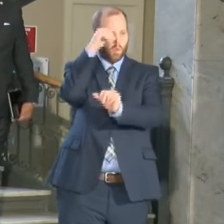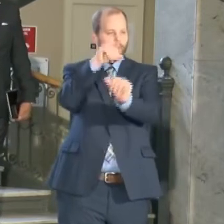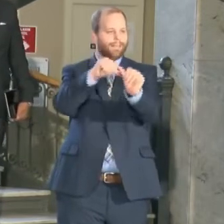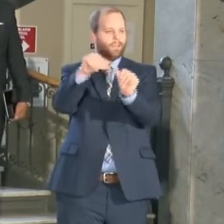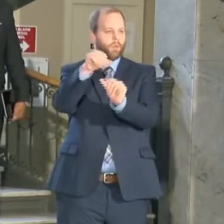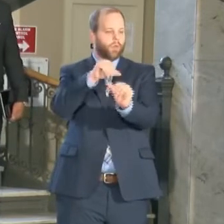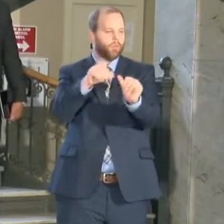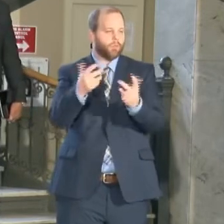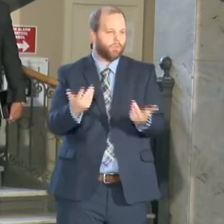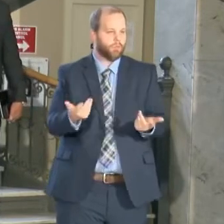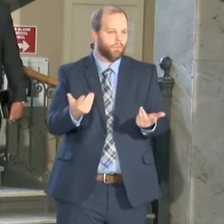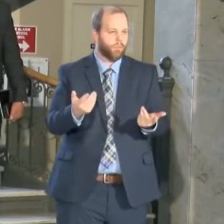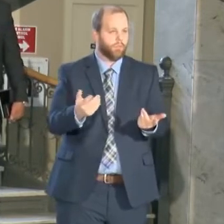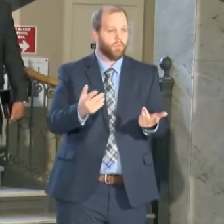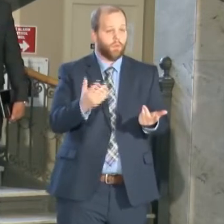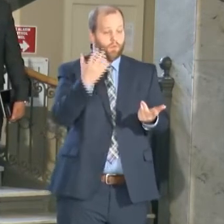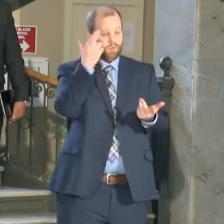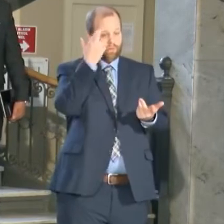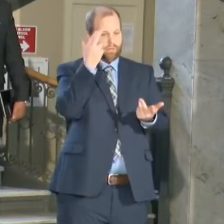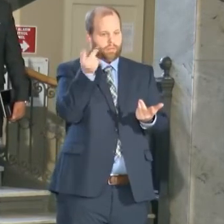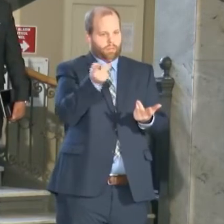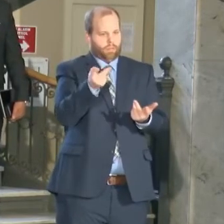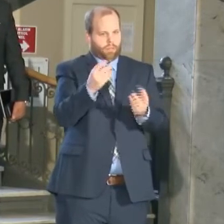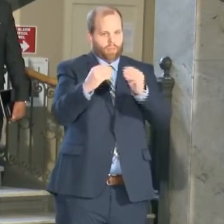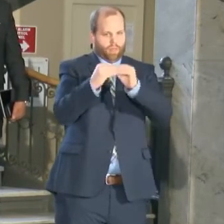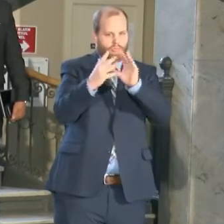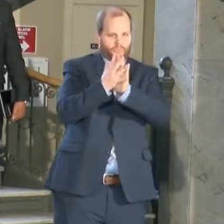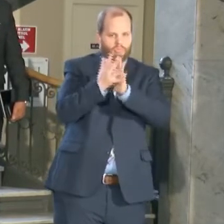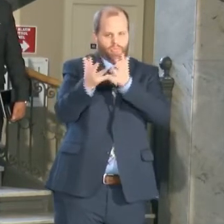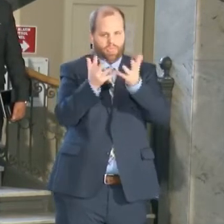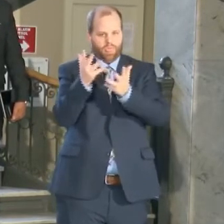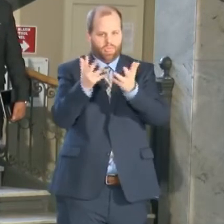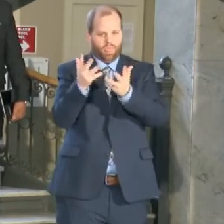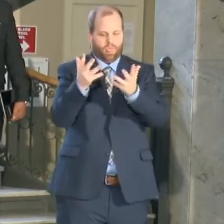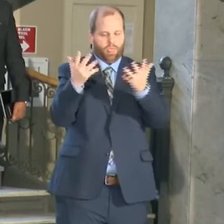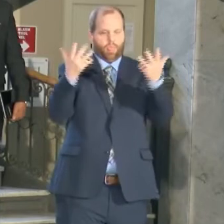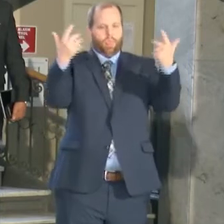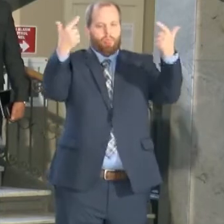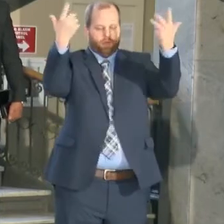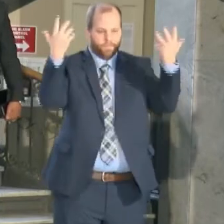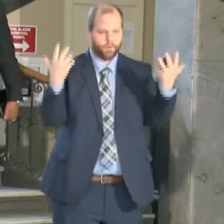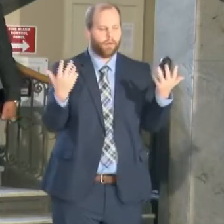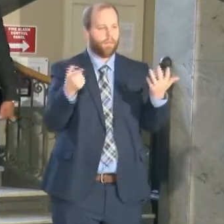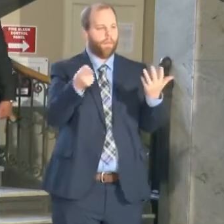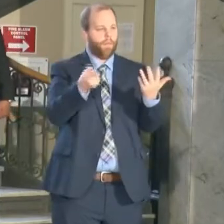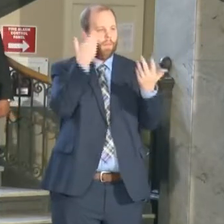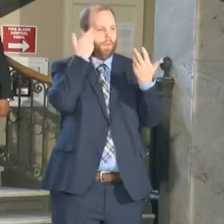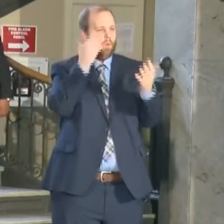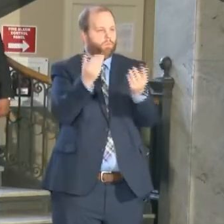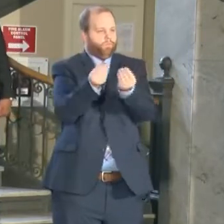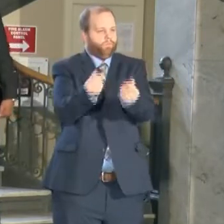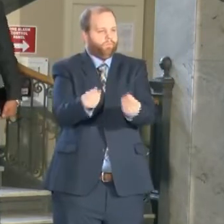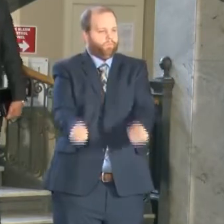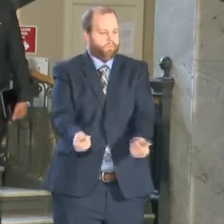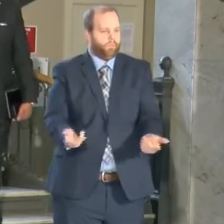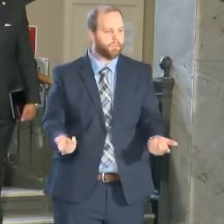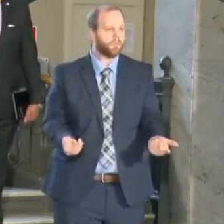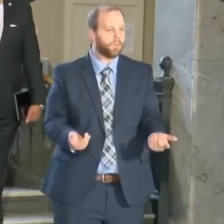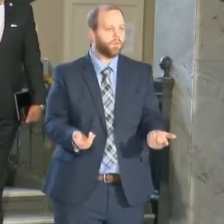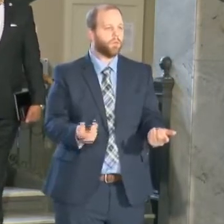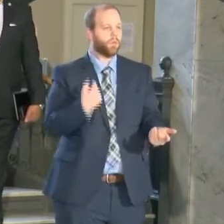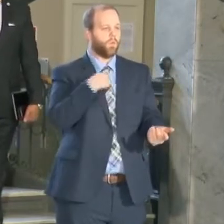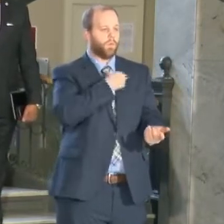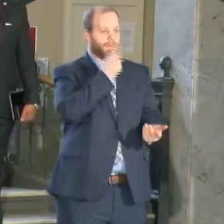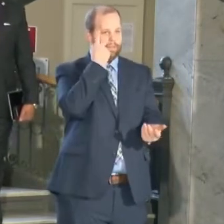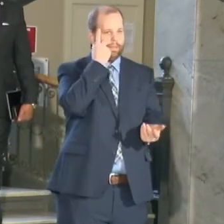goes back to a lack of conflict resolution. So what we're seeing internally and also externally, we see